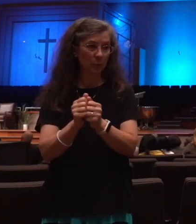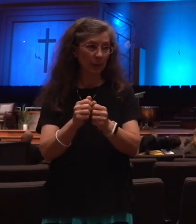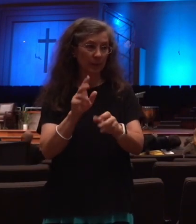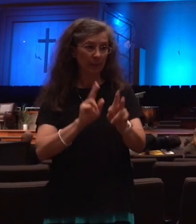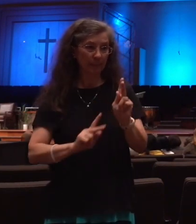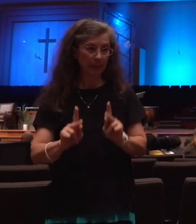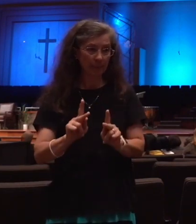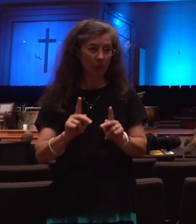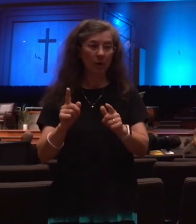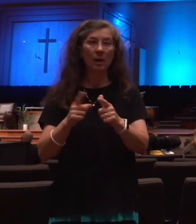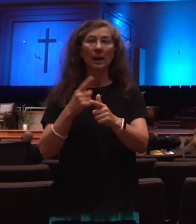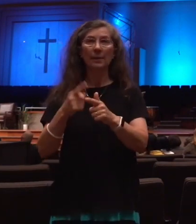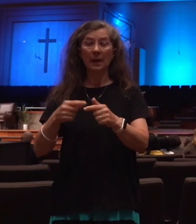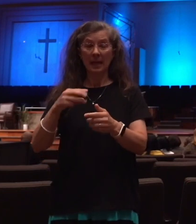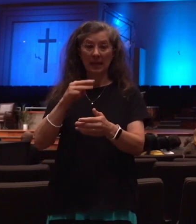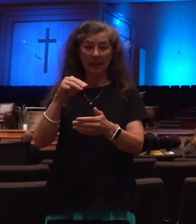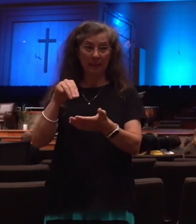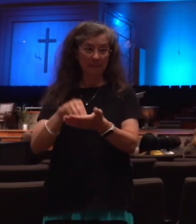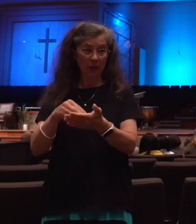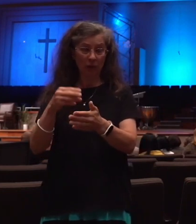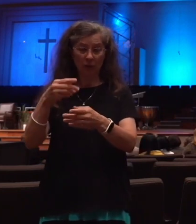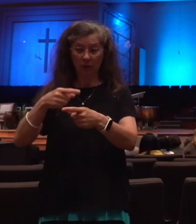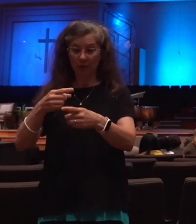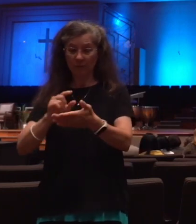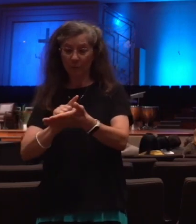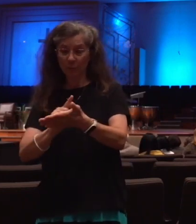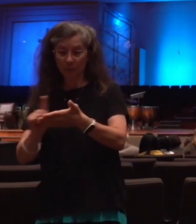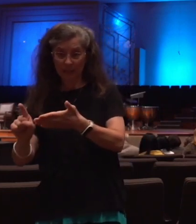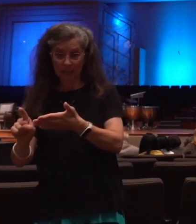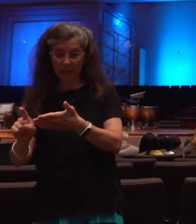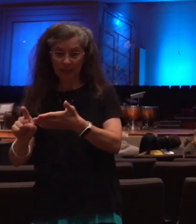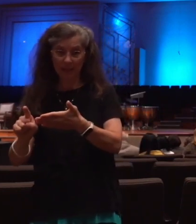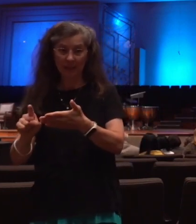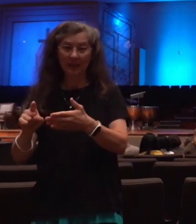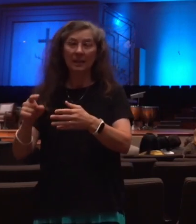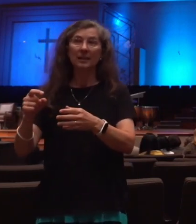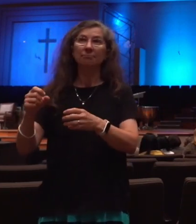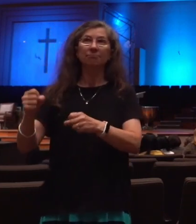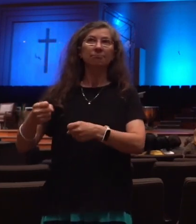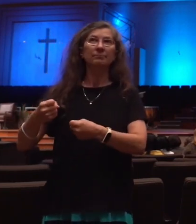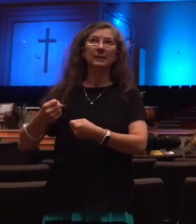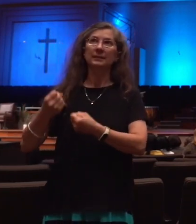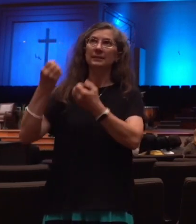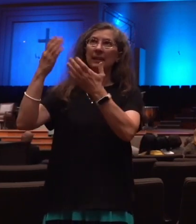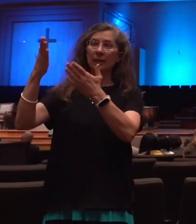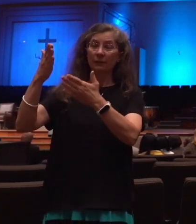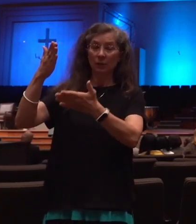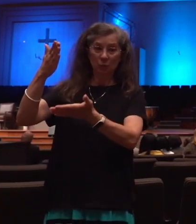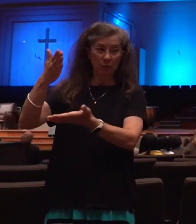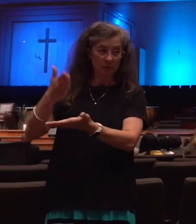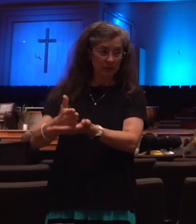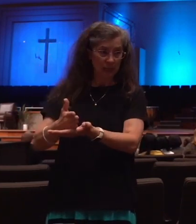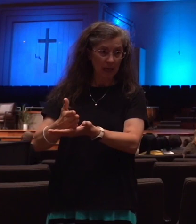sacrifice and the oblation to cease. And for the overspreading of abominations, he shall make it desolate,